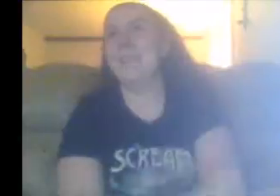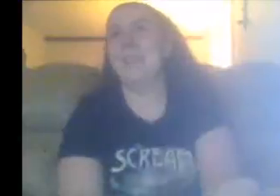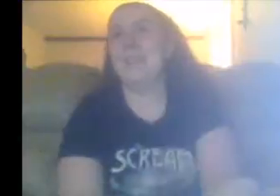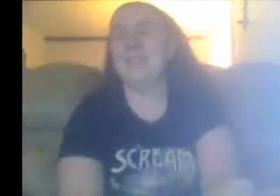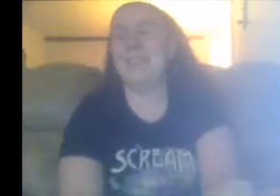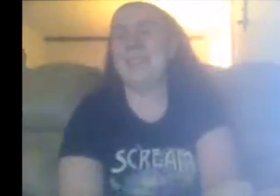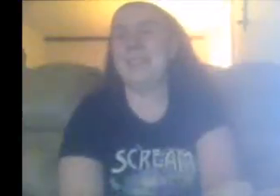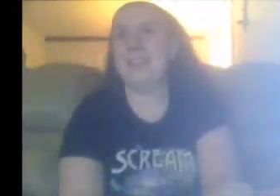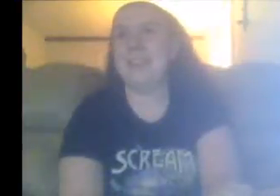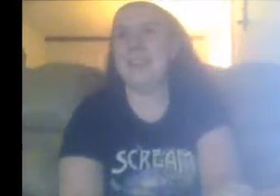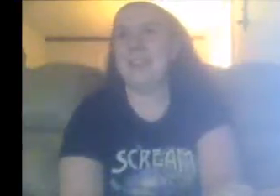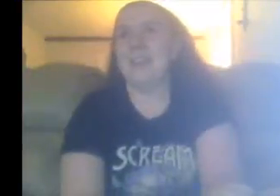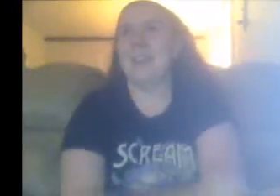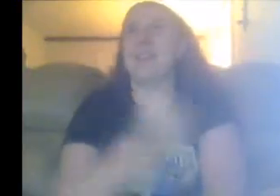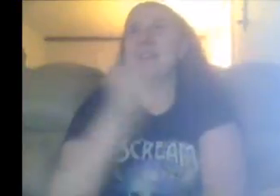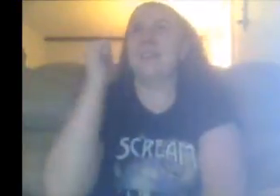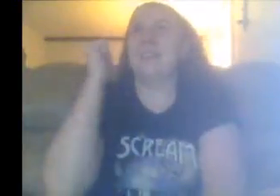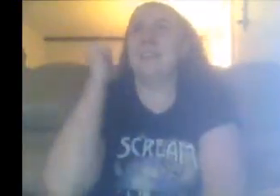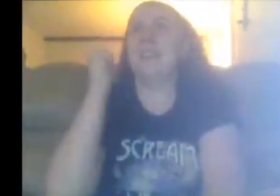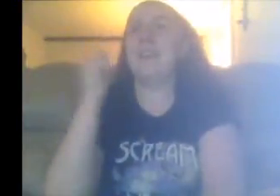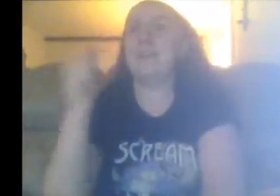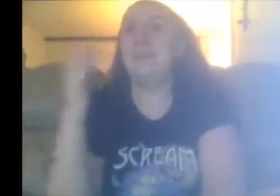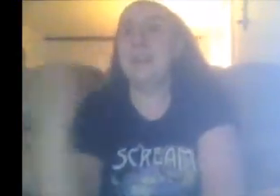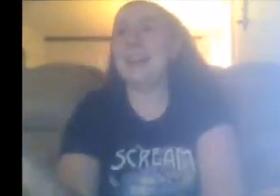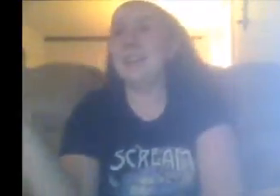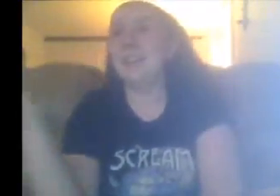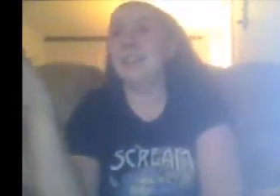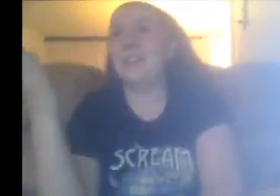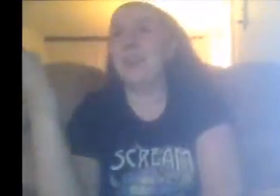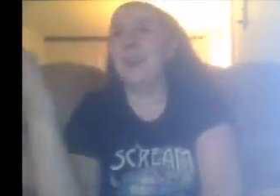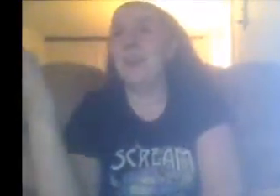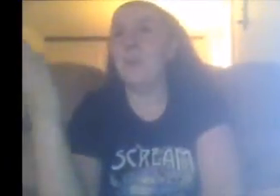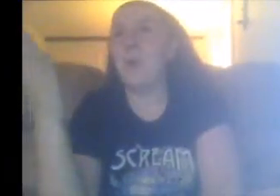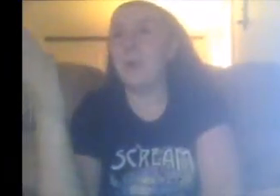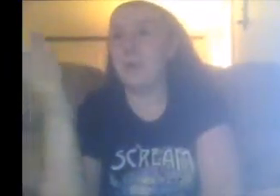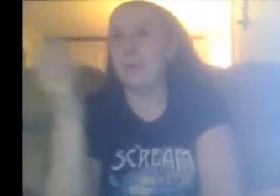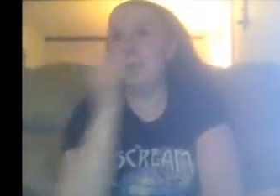Breeze. Like, Sinkara splashed a bottle of water at him.